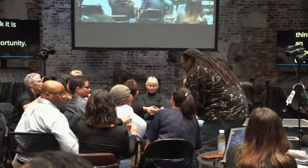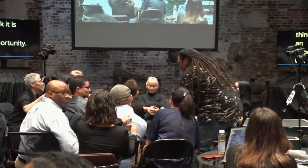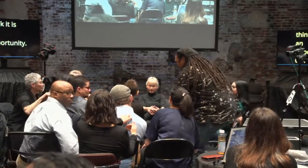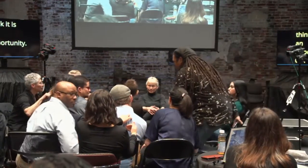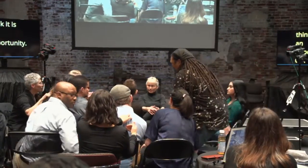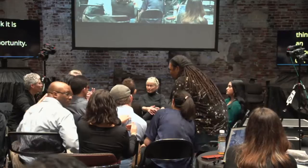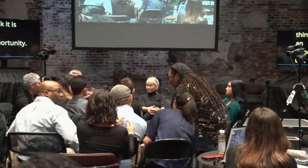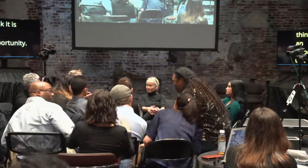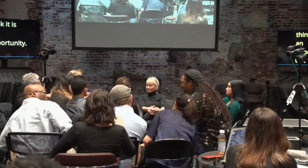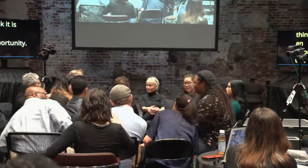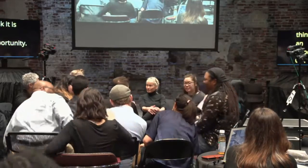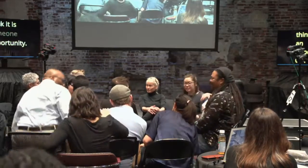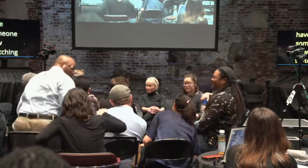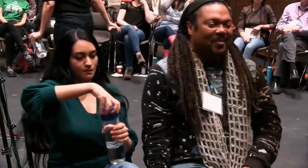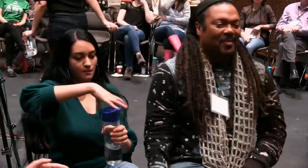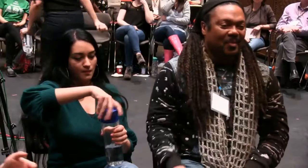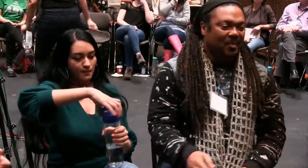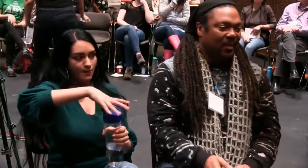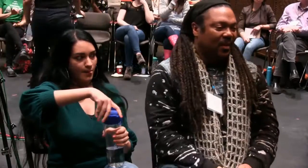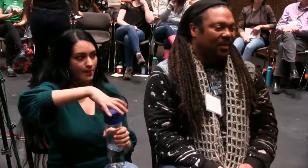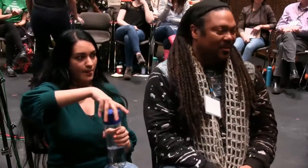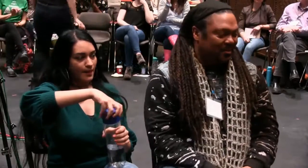A couple of new members of the circle.